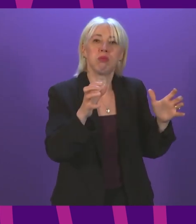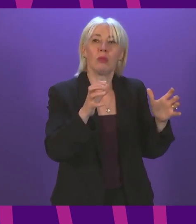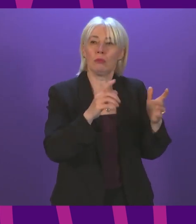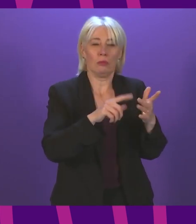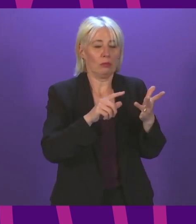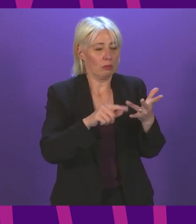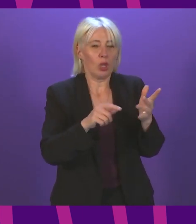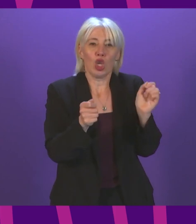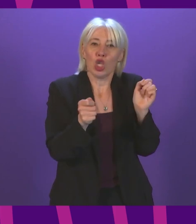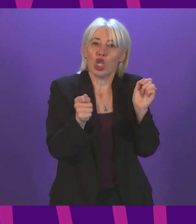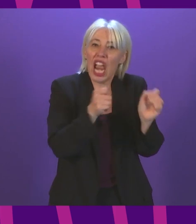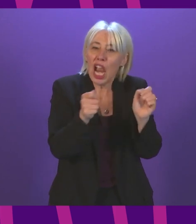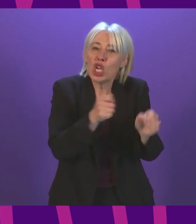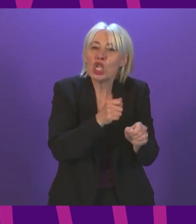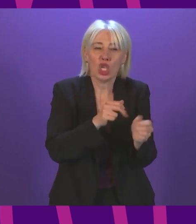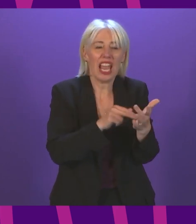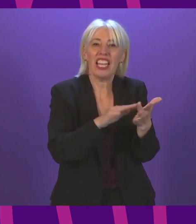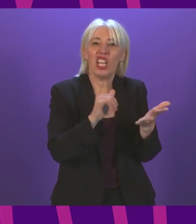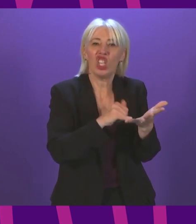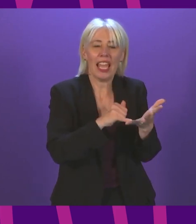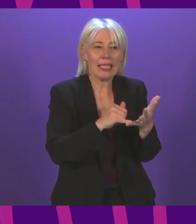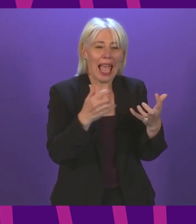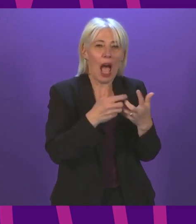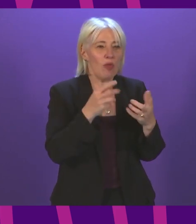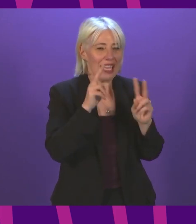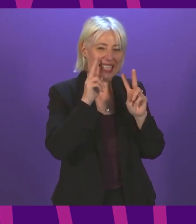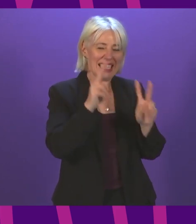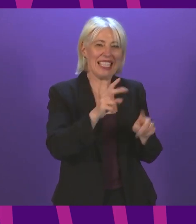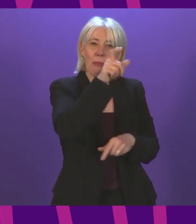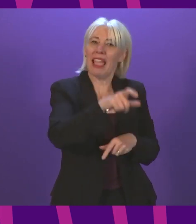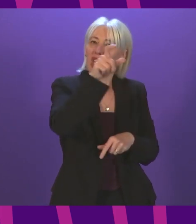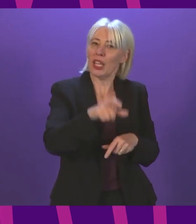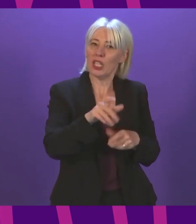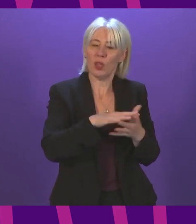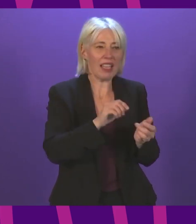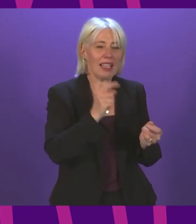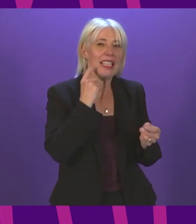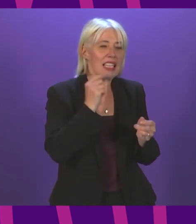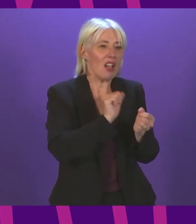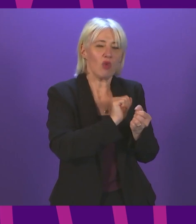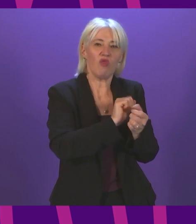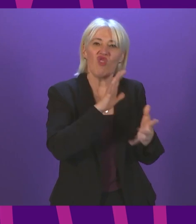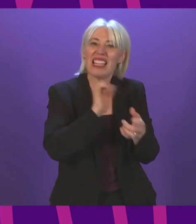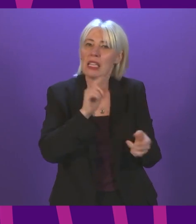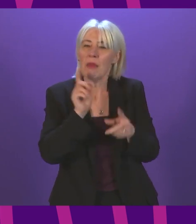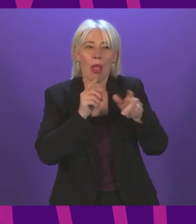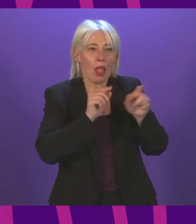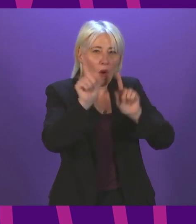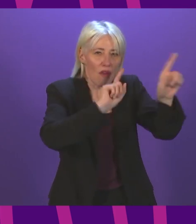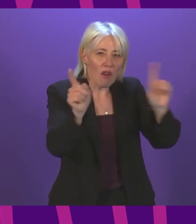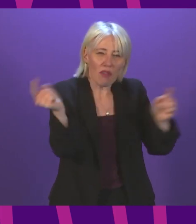through changes in how the NHS is seeing patients to free up capacity and, of course, the Health Secretary will set out later